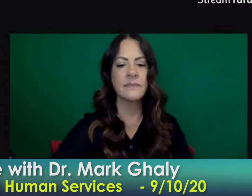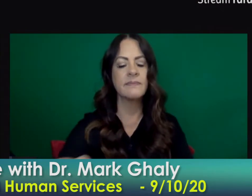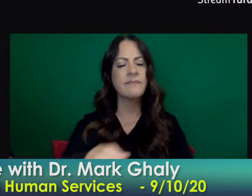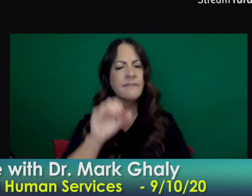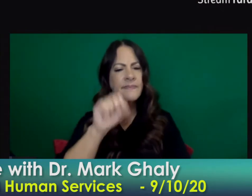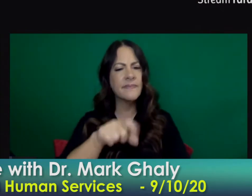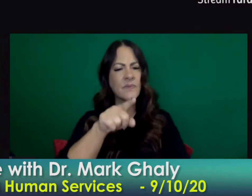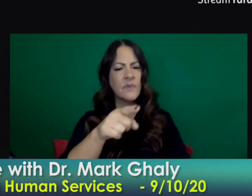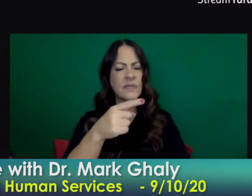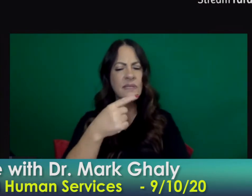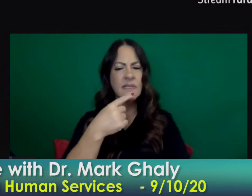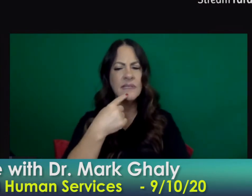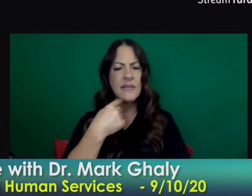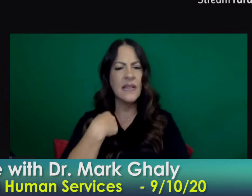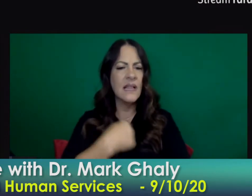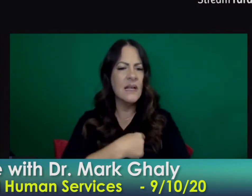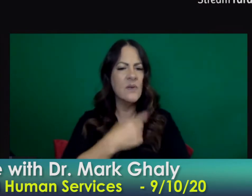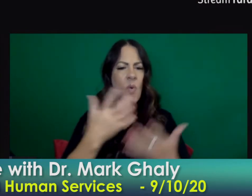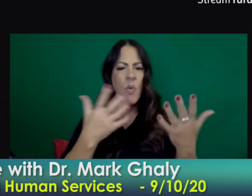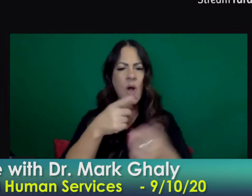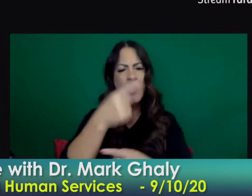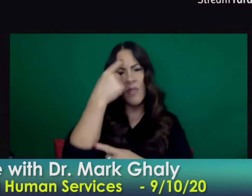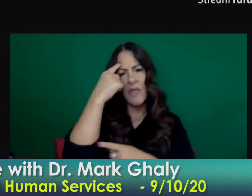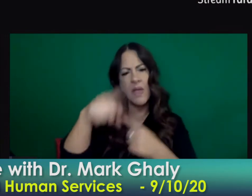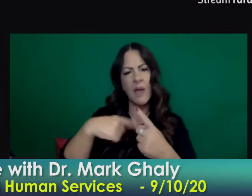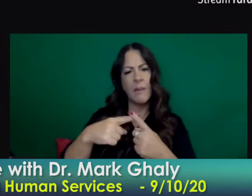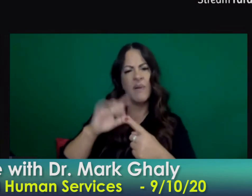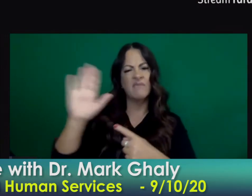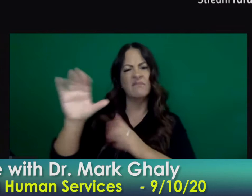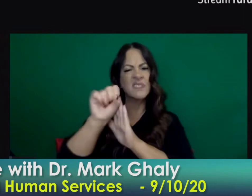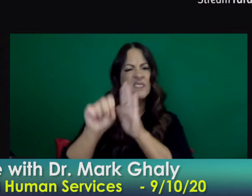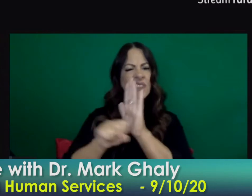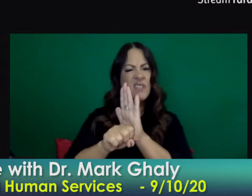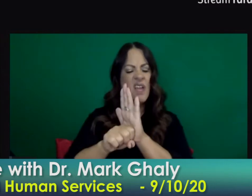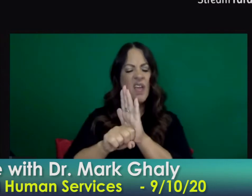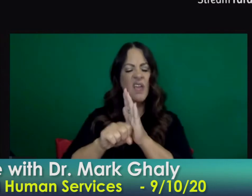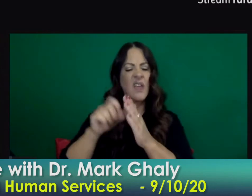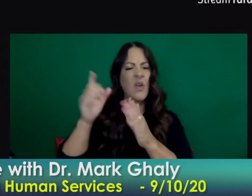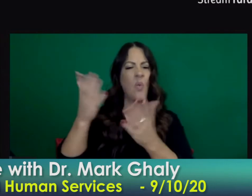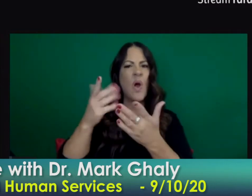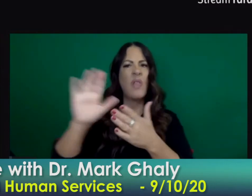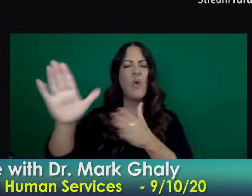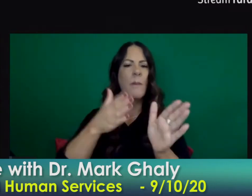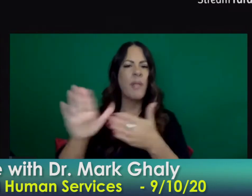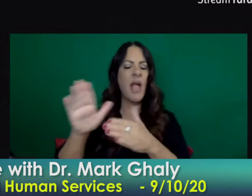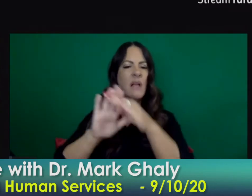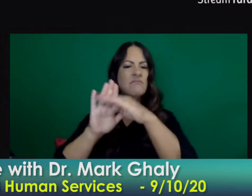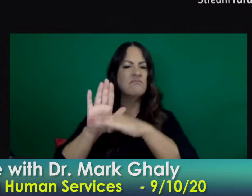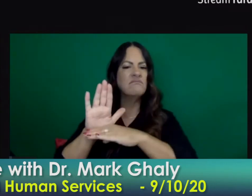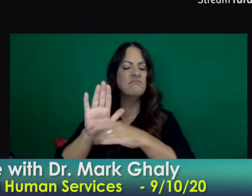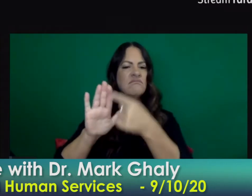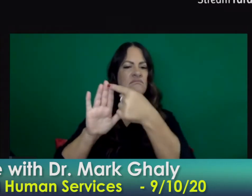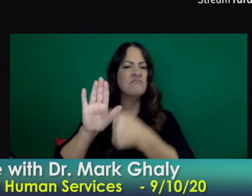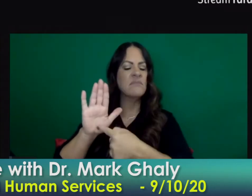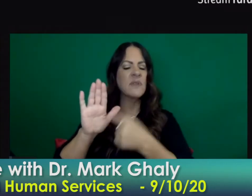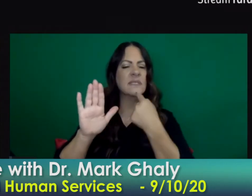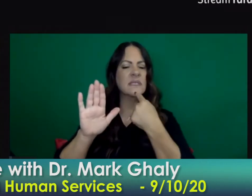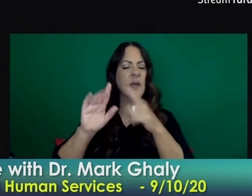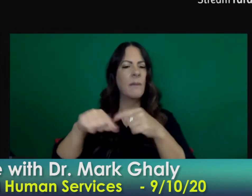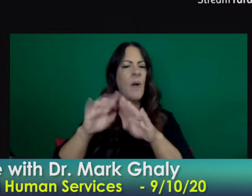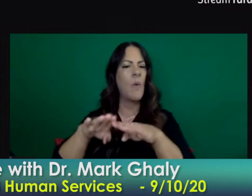the state's new uh uh basically reopening protocols so first of all can you talk a bit about